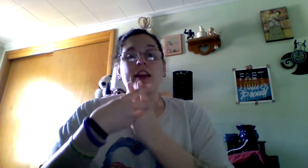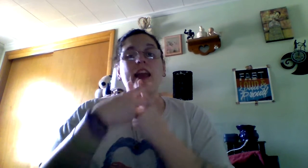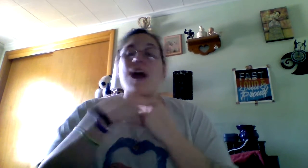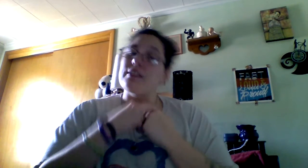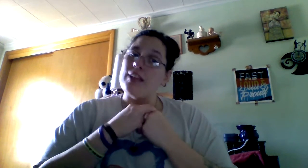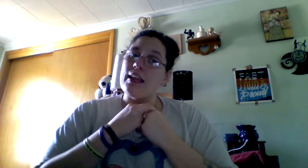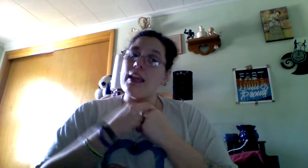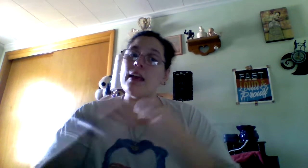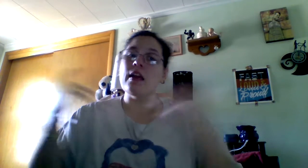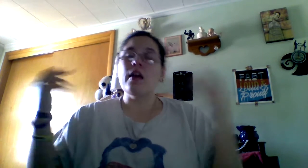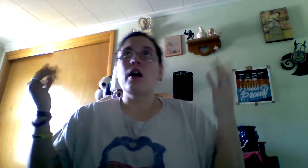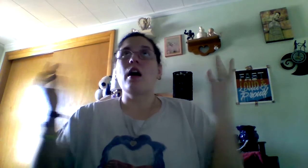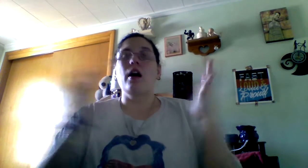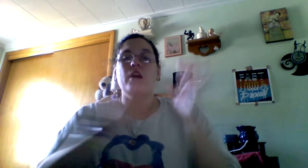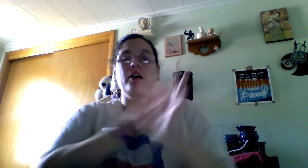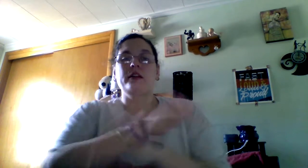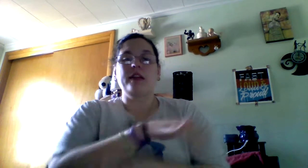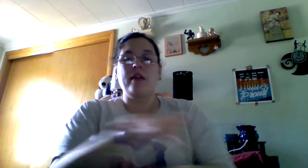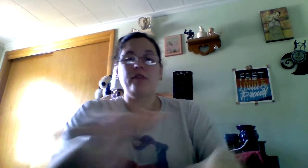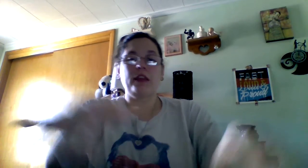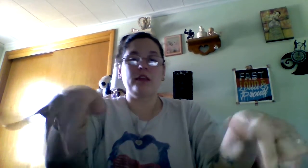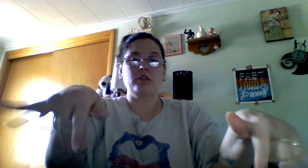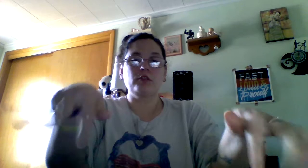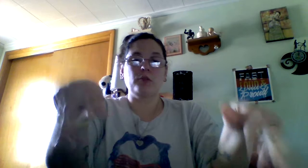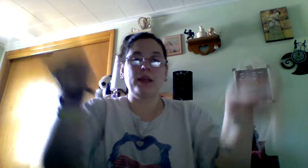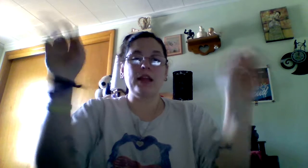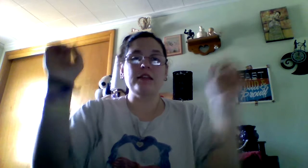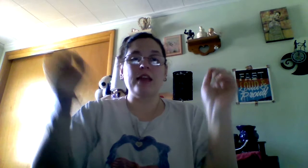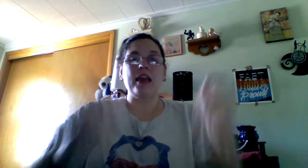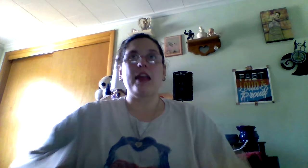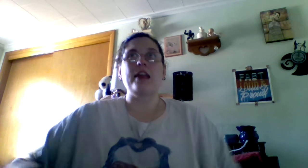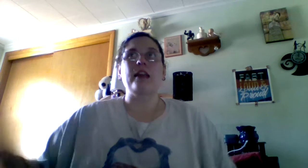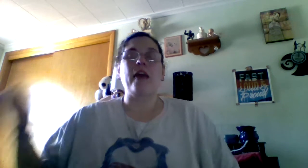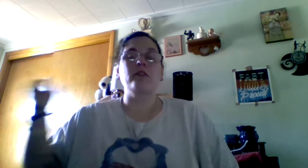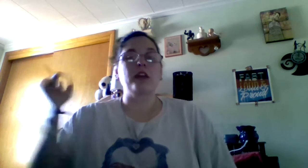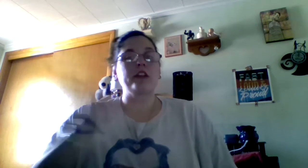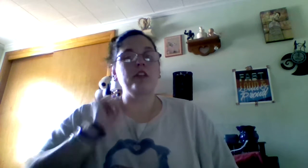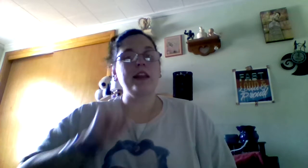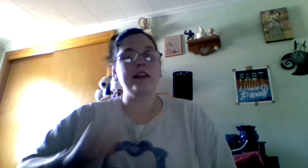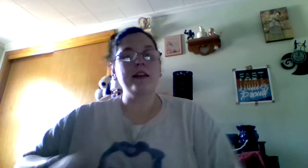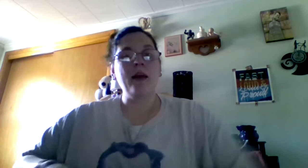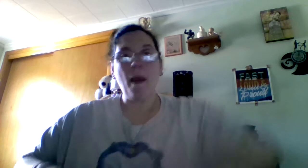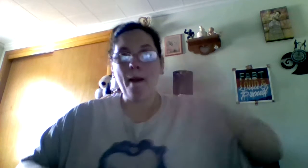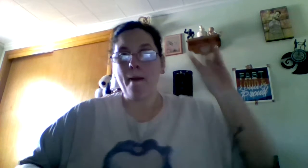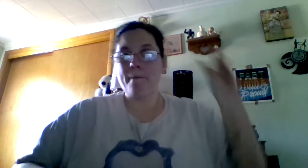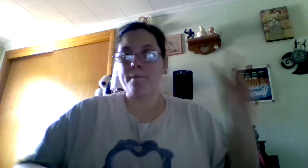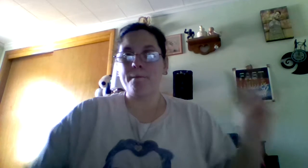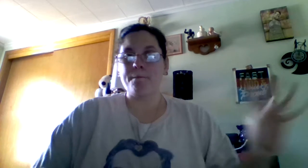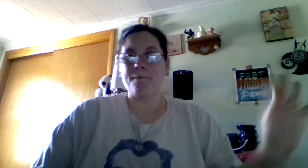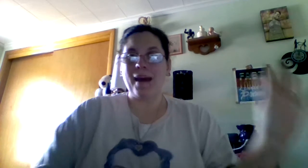AskNikki on everything social medias. And I will talk to you later. Bye.